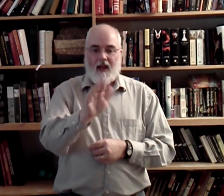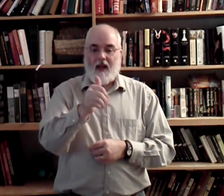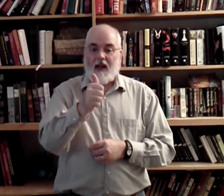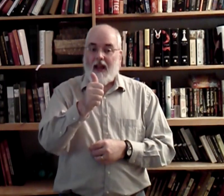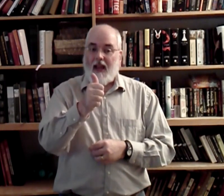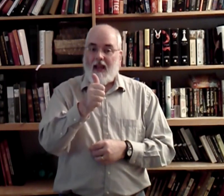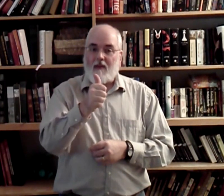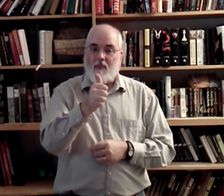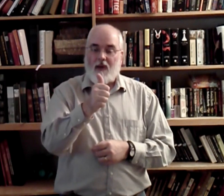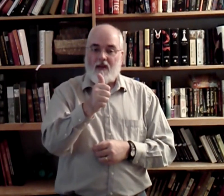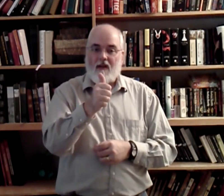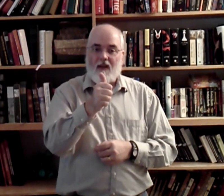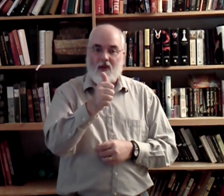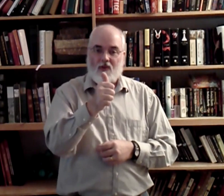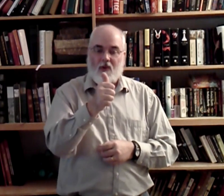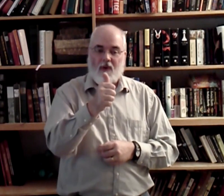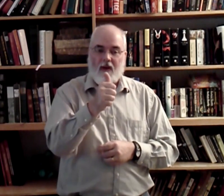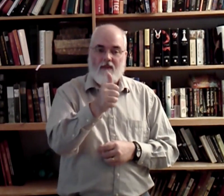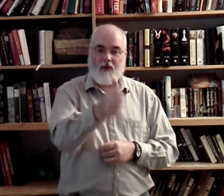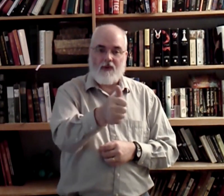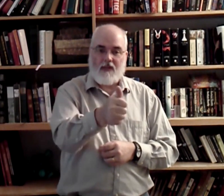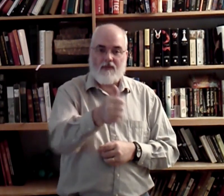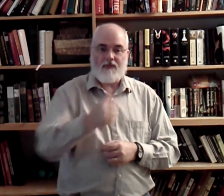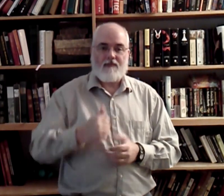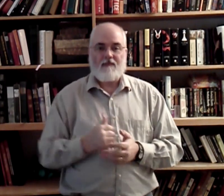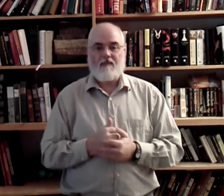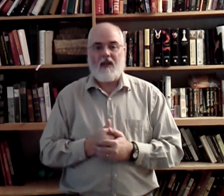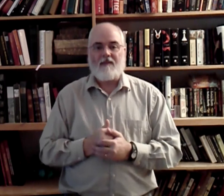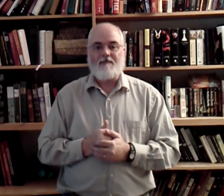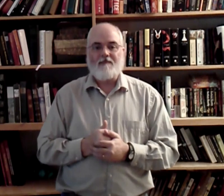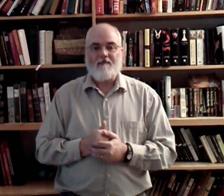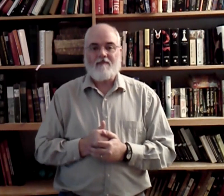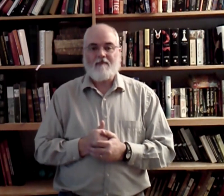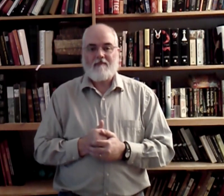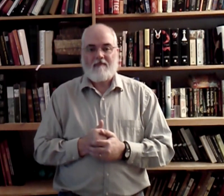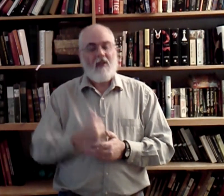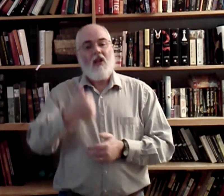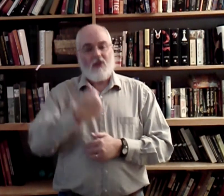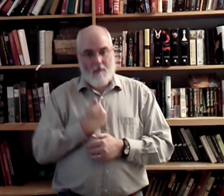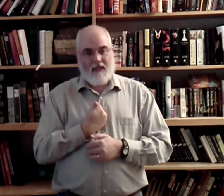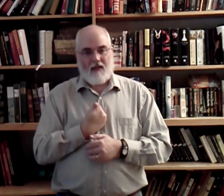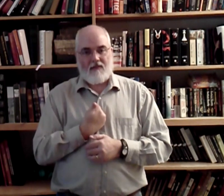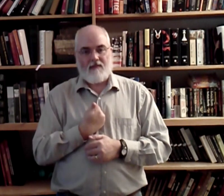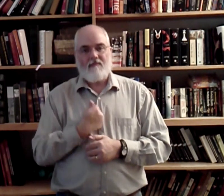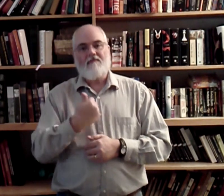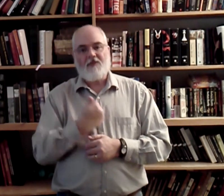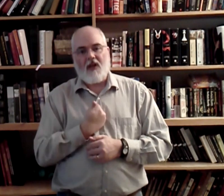Uh. A hand pointed is also a pronoun for yourself. Okay? So myself. Self.